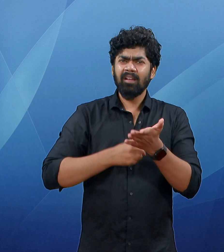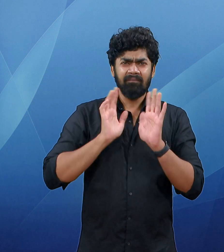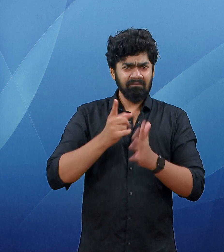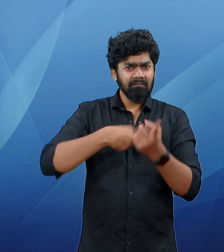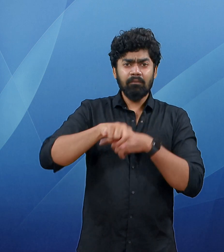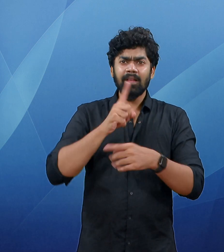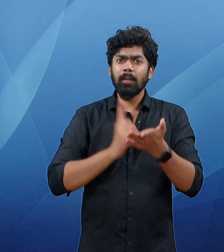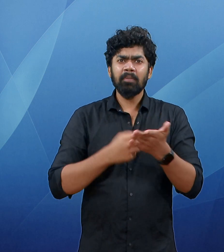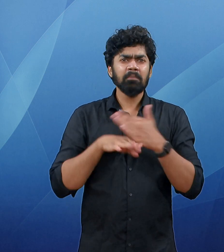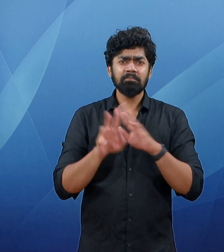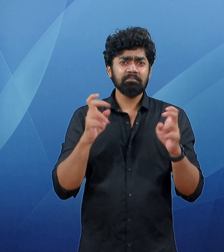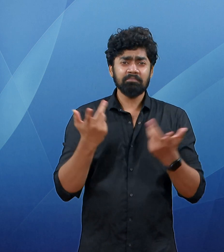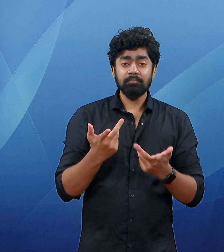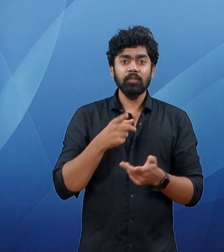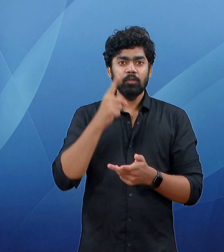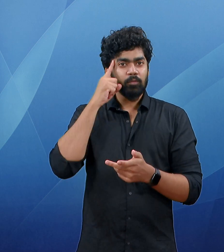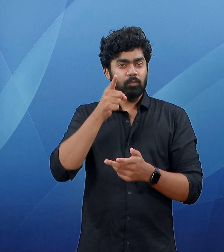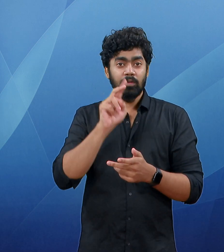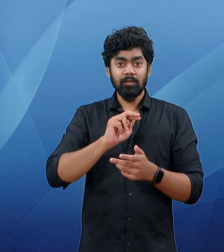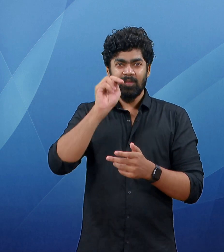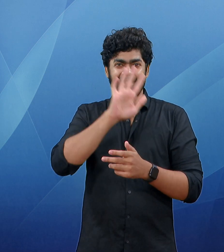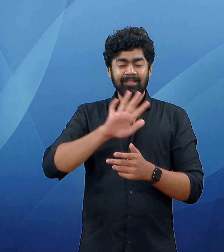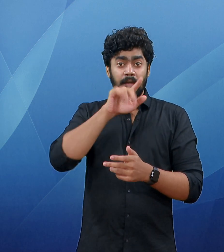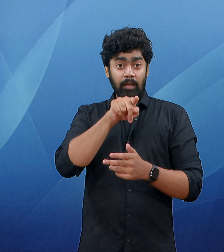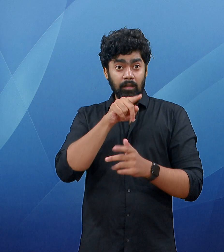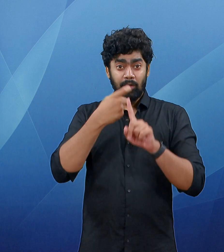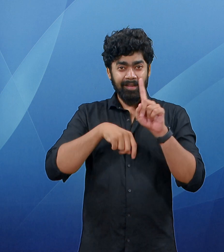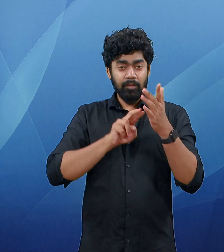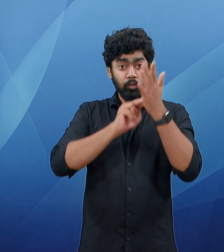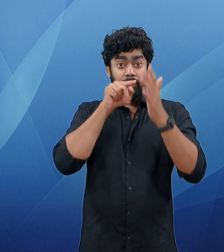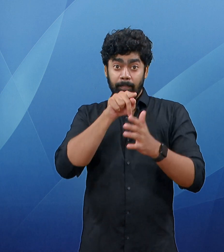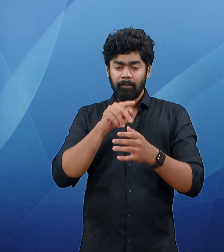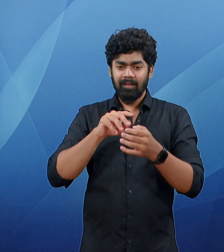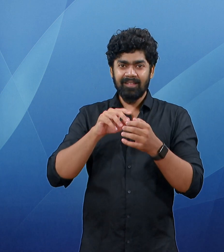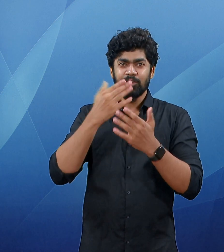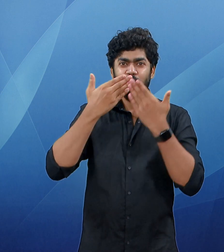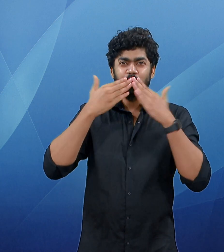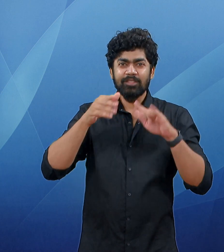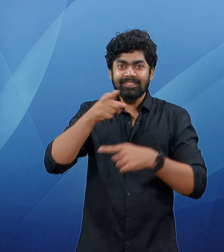impact of the strike was minimal in South Kerala where the majority of the bus services are operated by KSRTC.